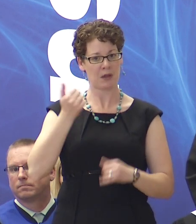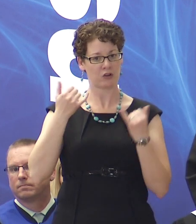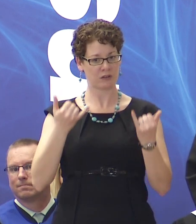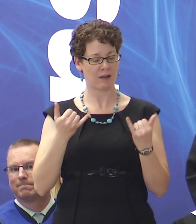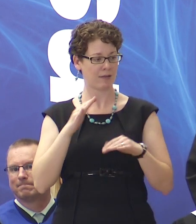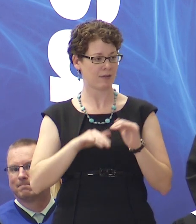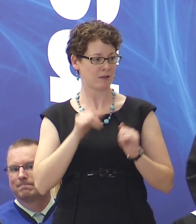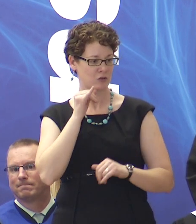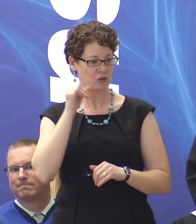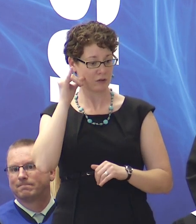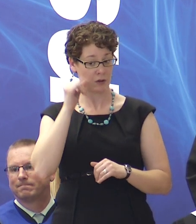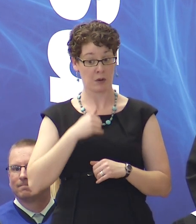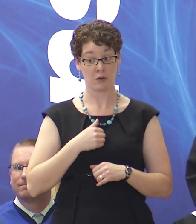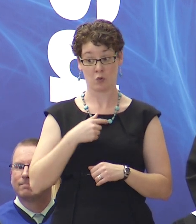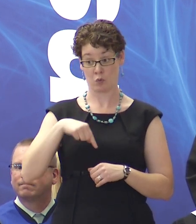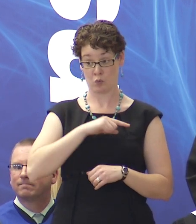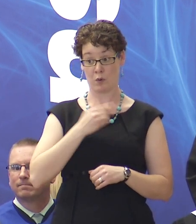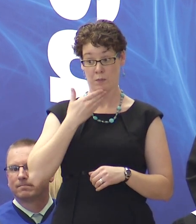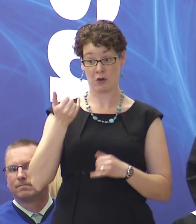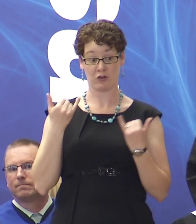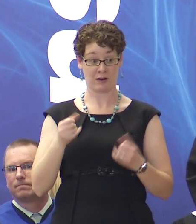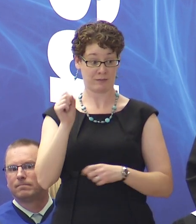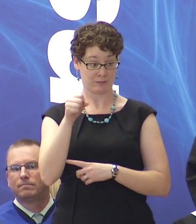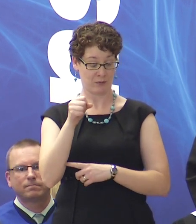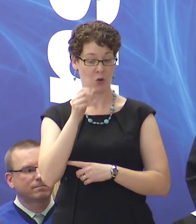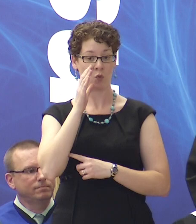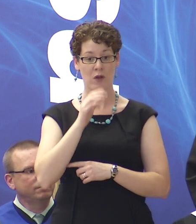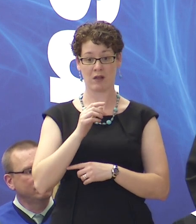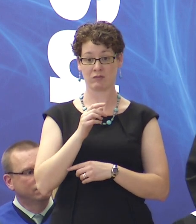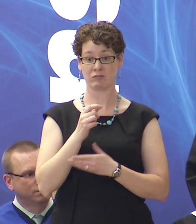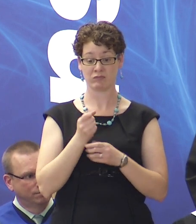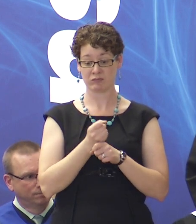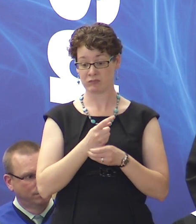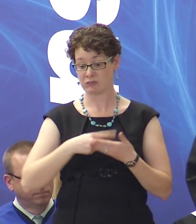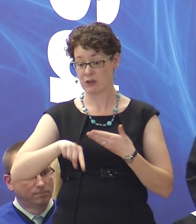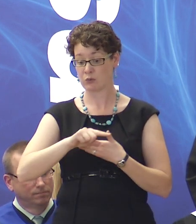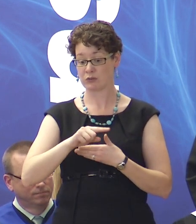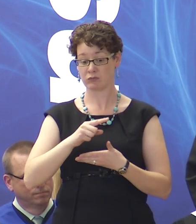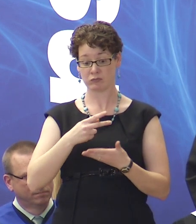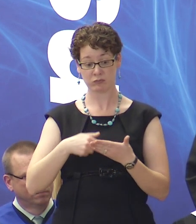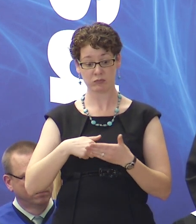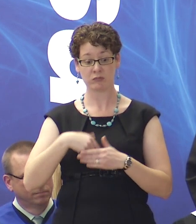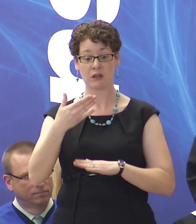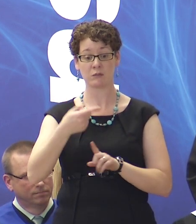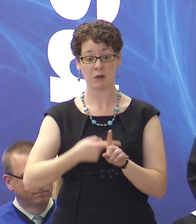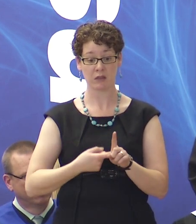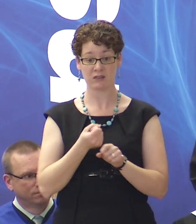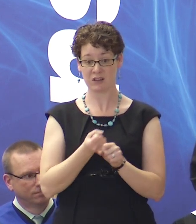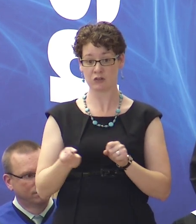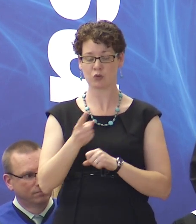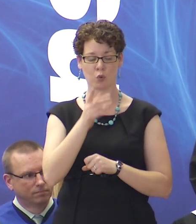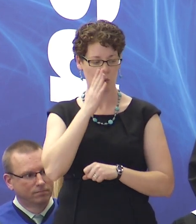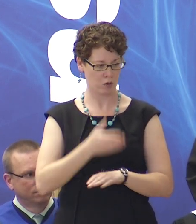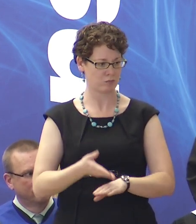Not only are we better today than we were yesterday, we'll be better next week, next month, and next year.